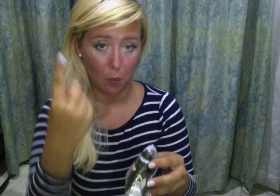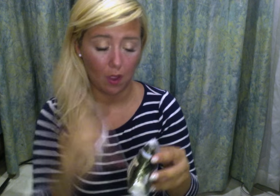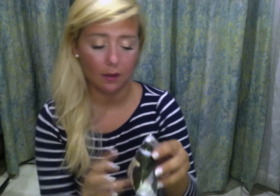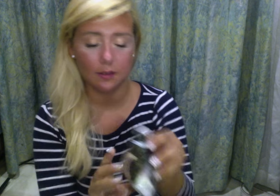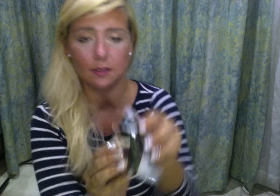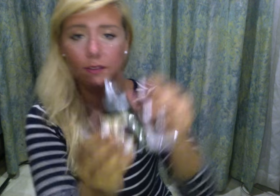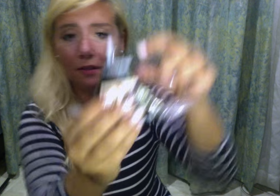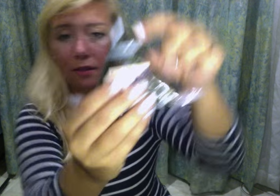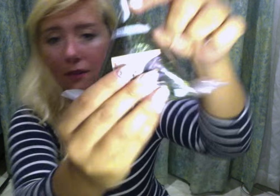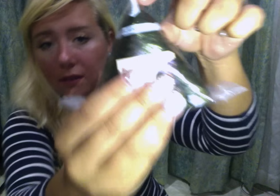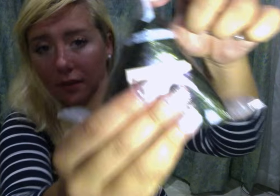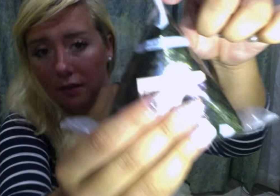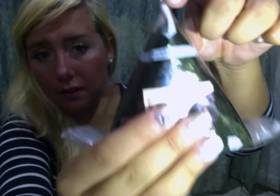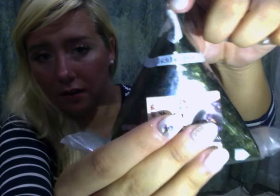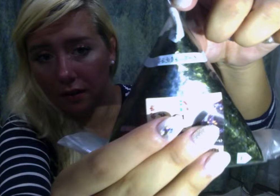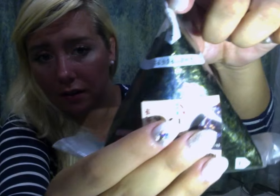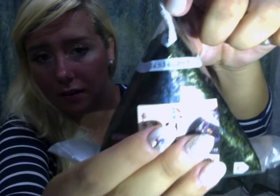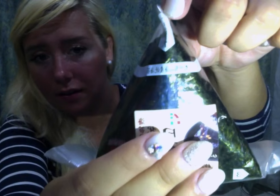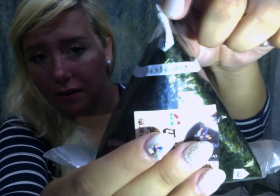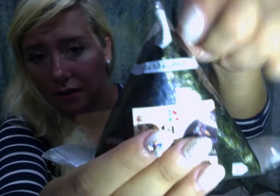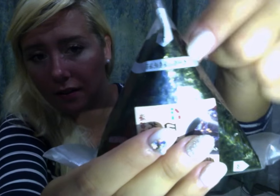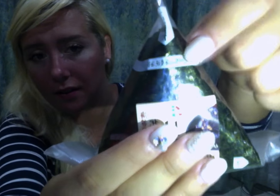So step number one is labeled right there.